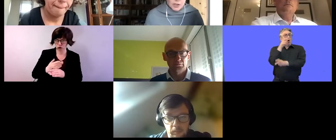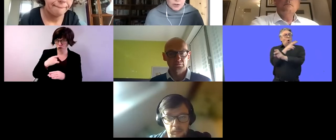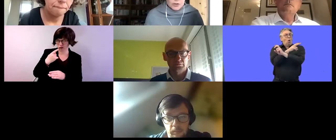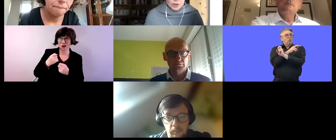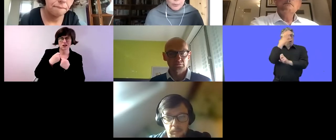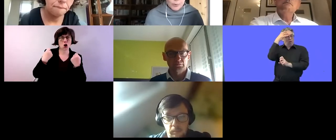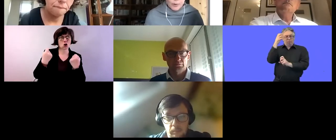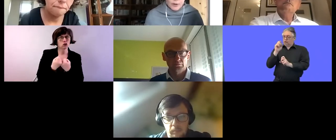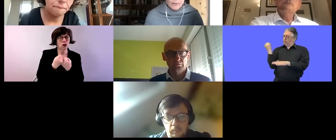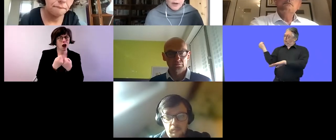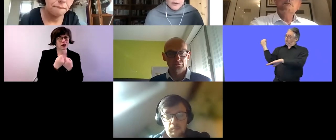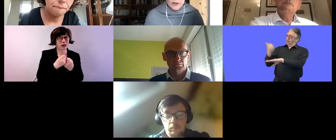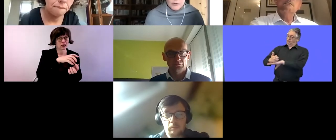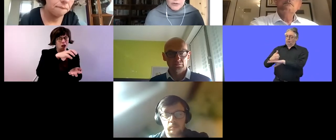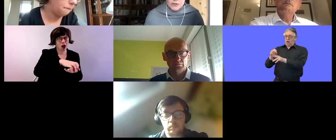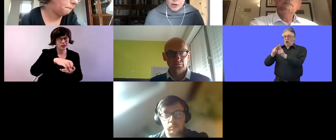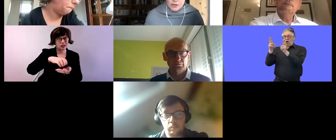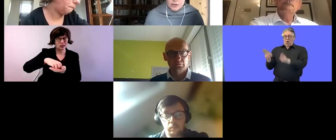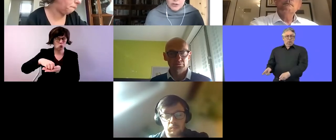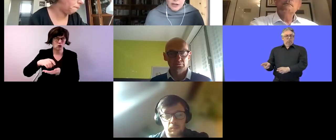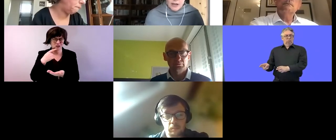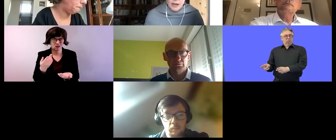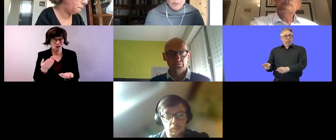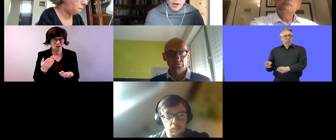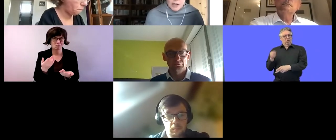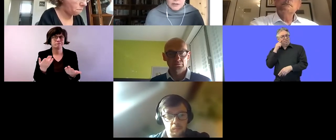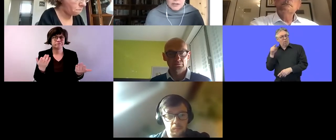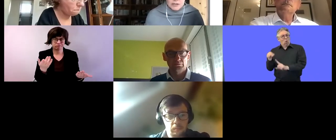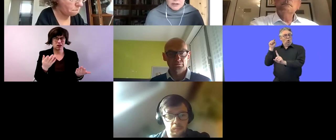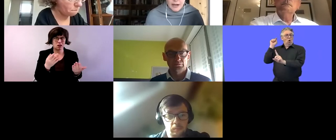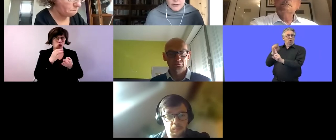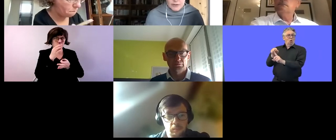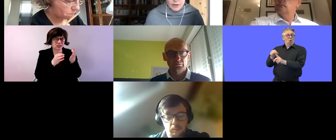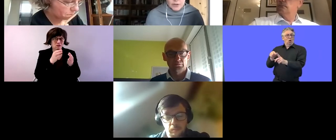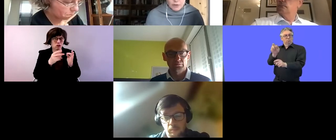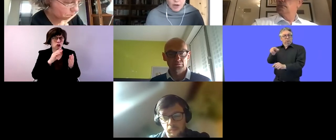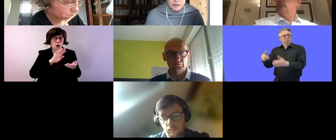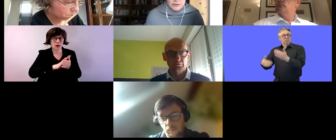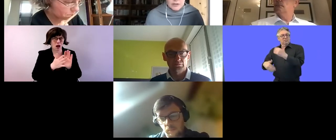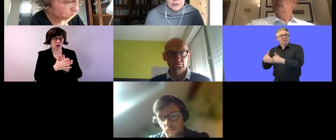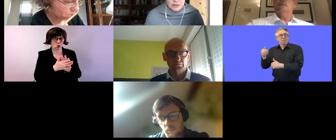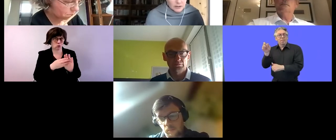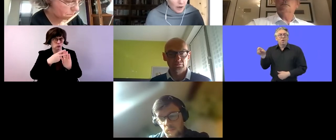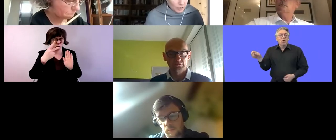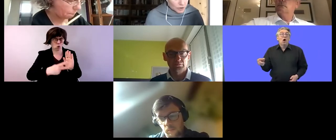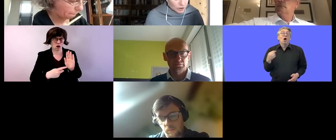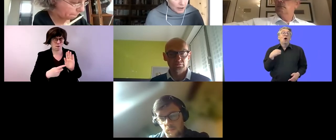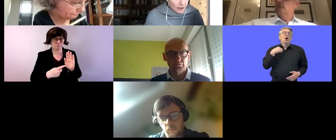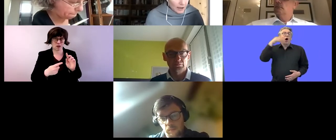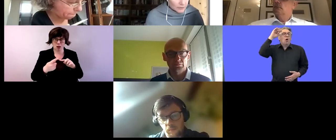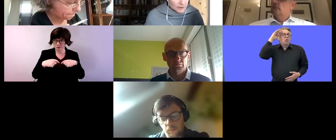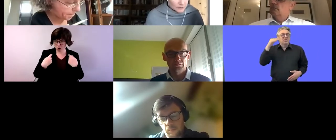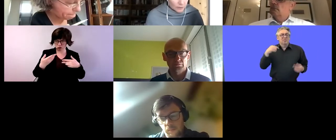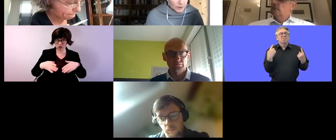internship program that was started and piloted in the houses of the oireachtas that's the the irish